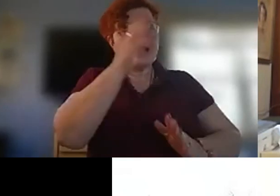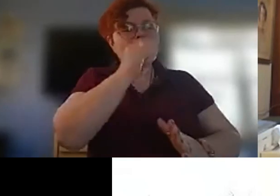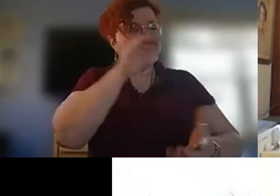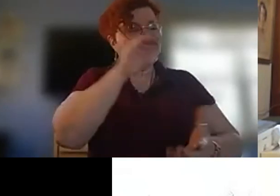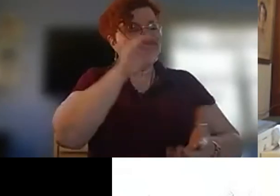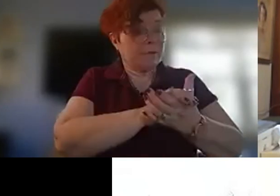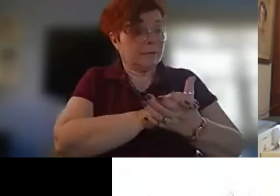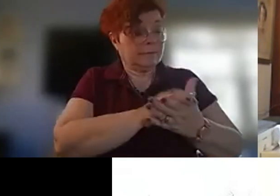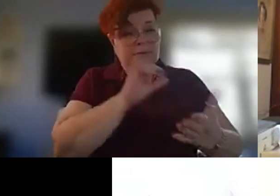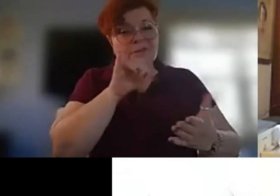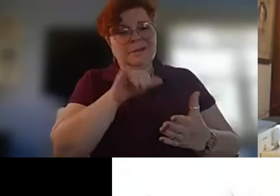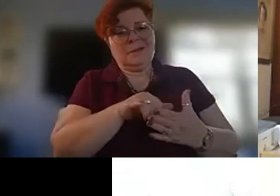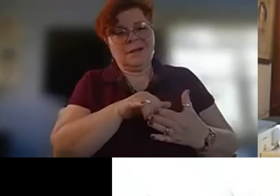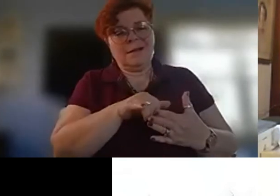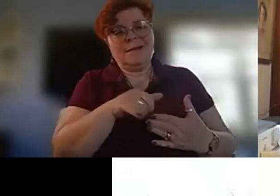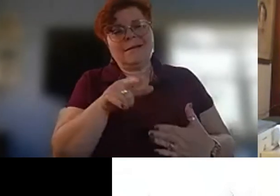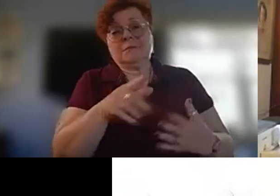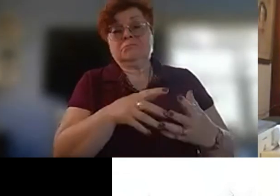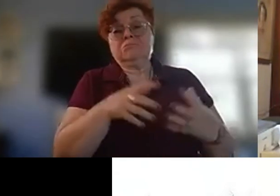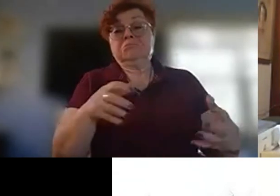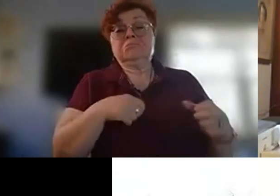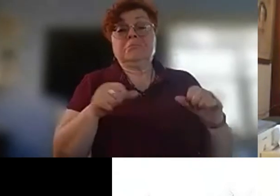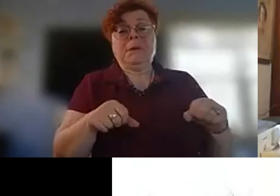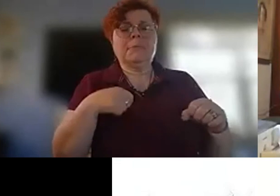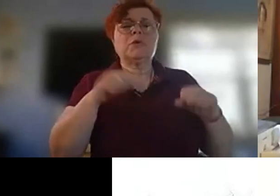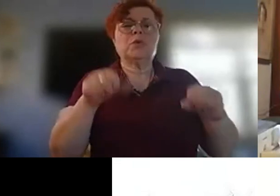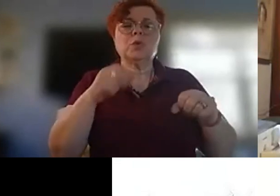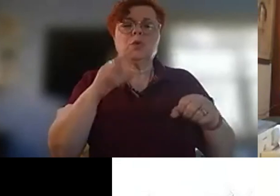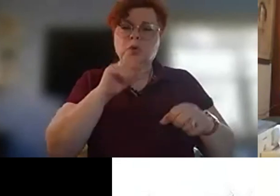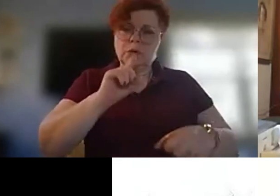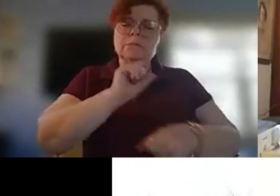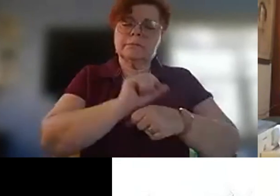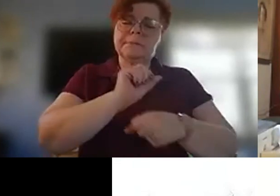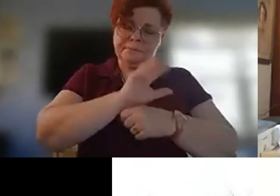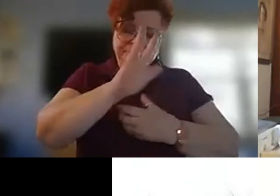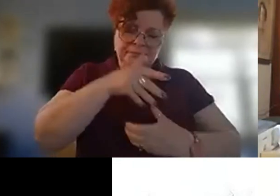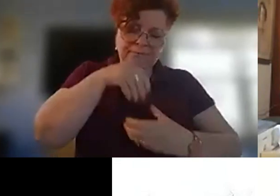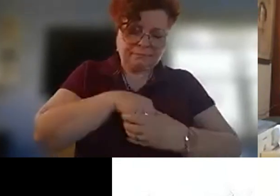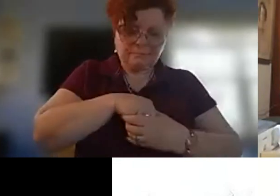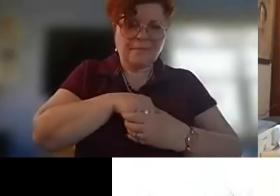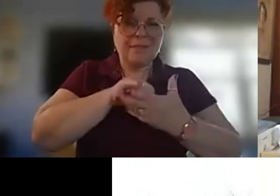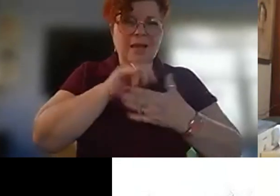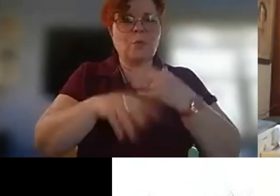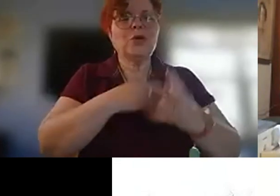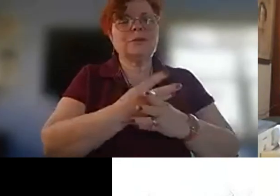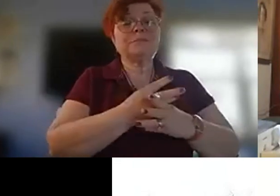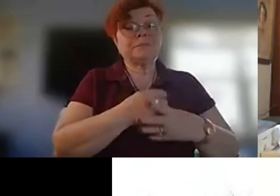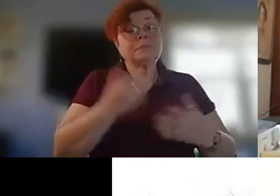as much as possible were able to inhabit uh that world and again i've got to say again